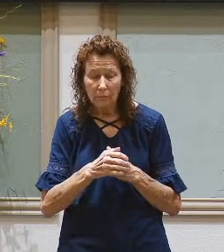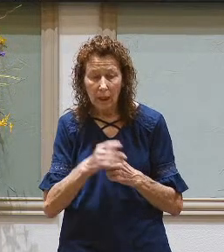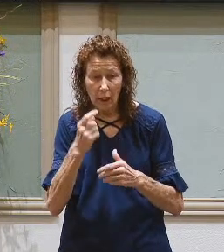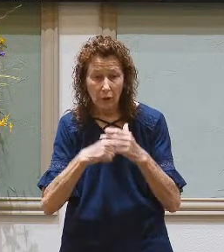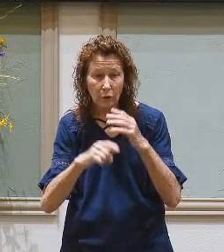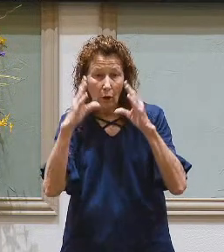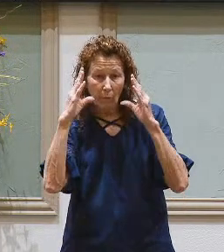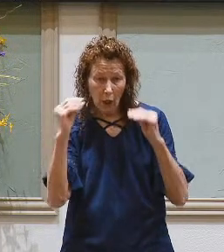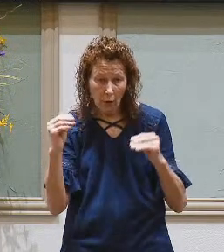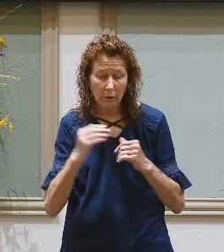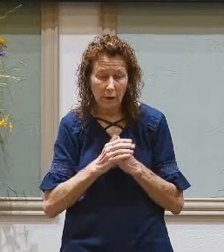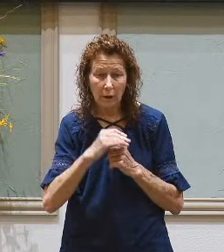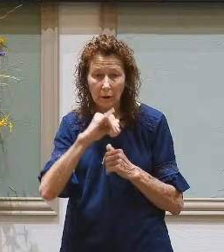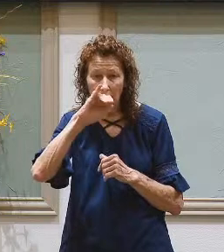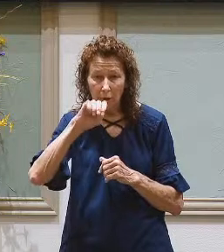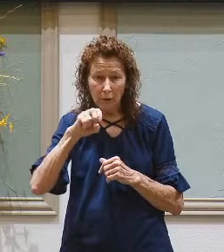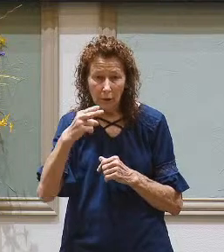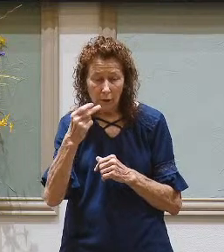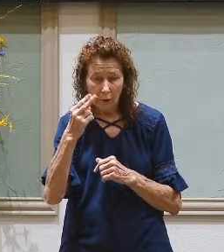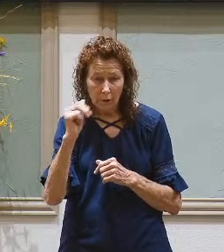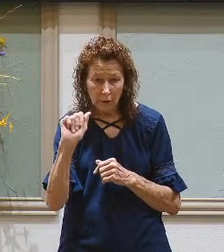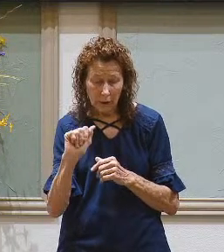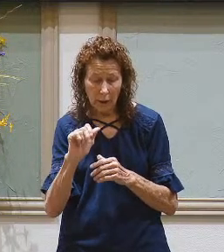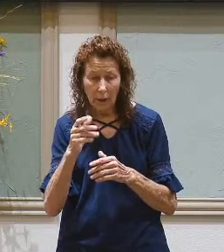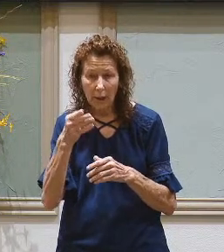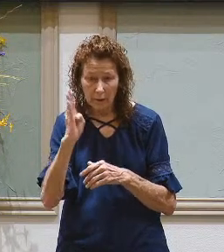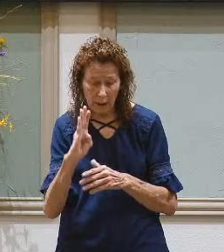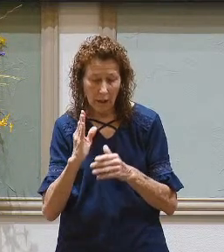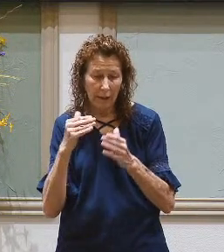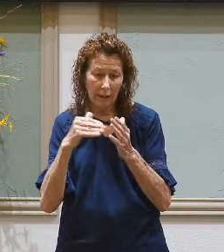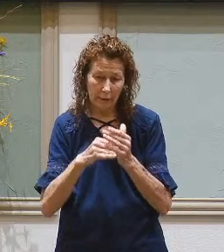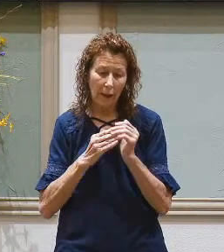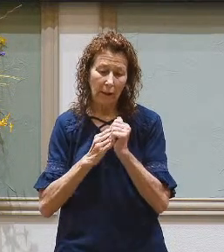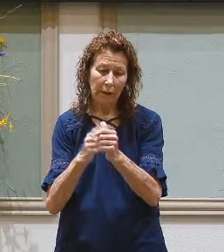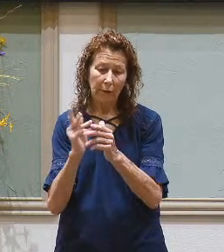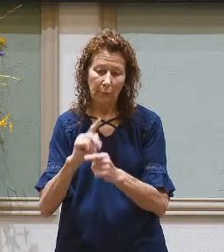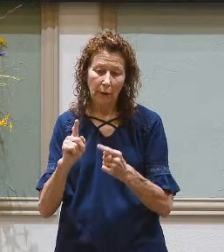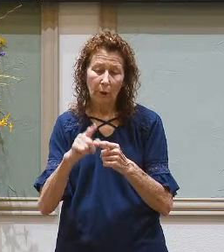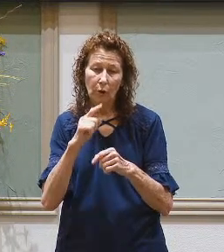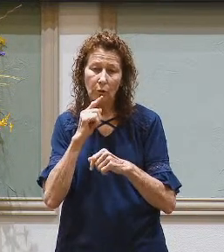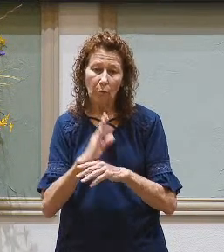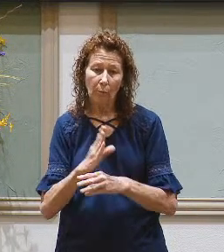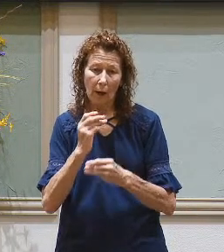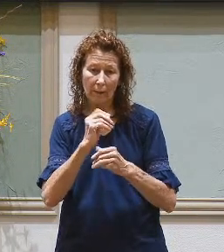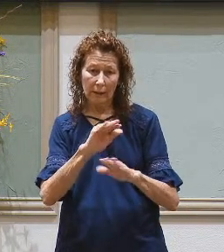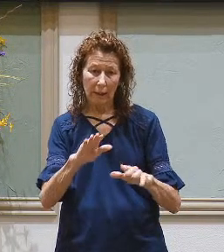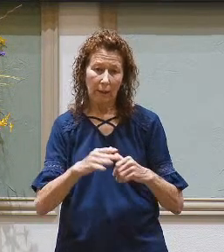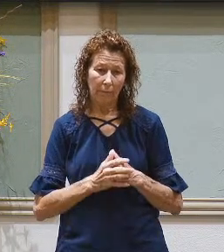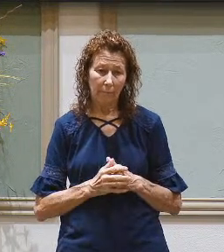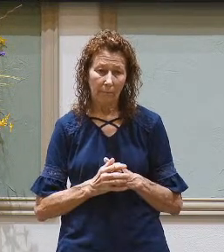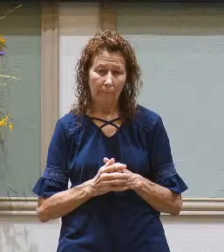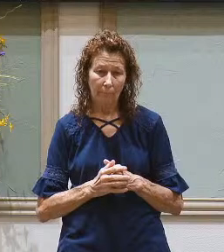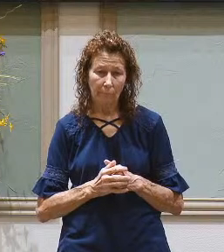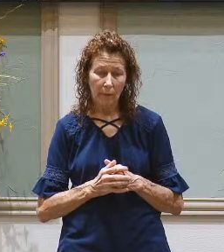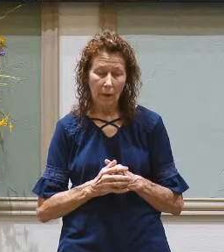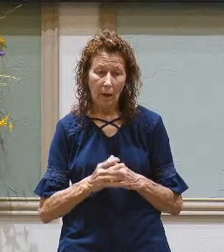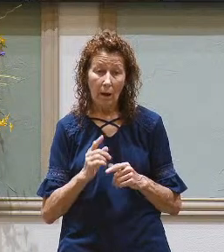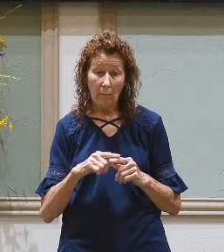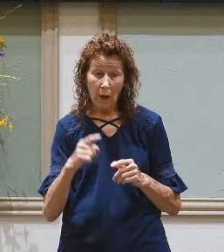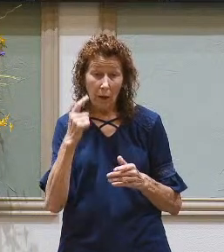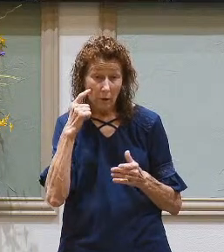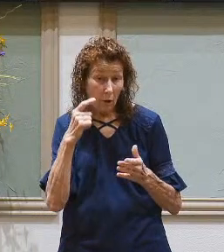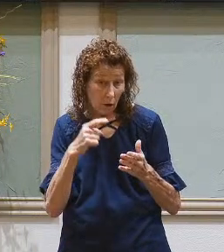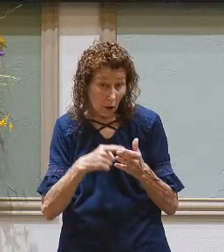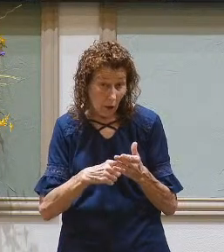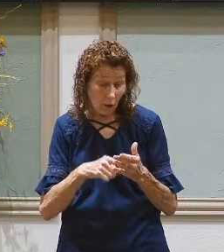as God once again leads his people back to the promised land. But note that